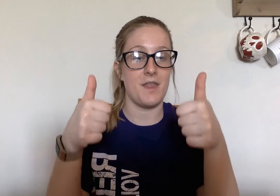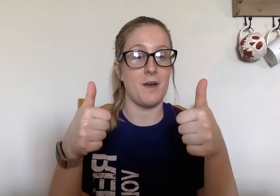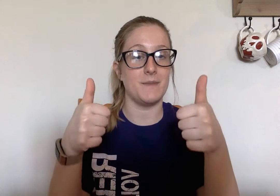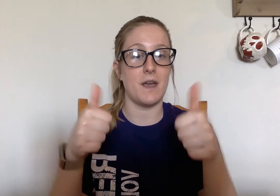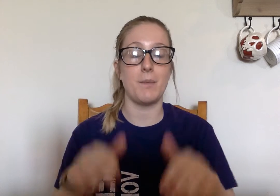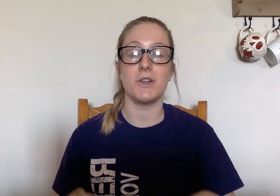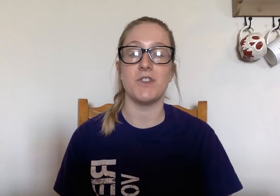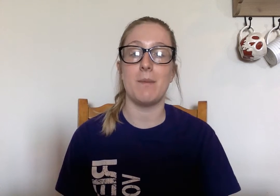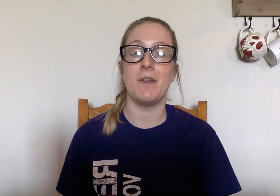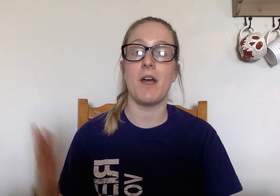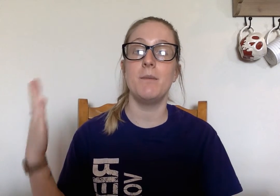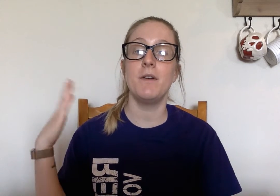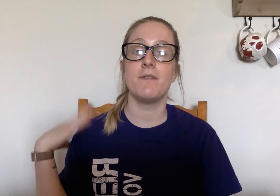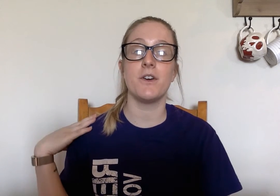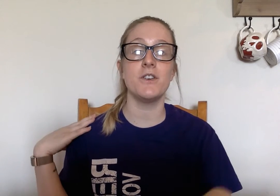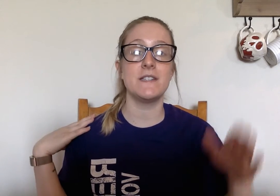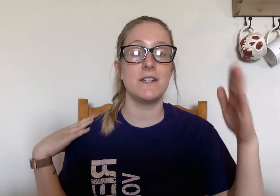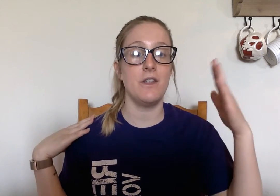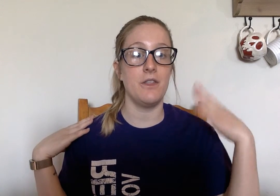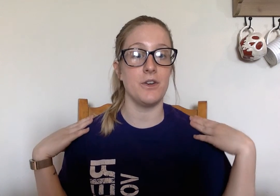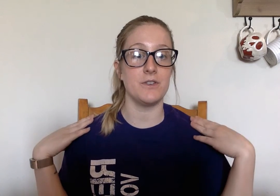Thumbs up. Good job, they rhyme. First, thirst.